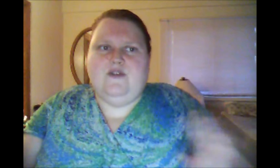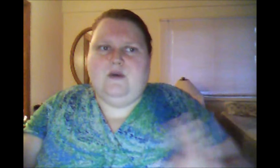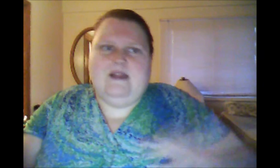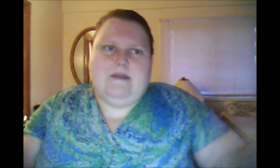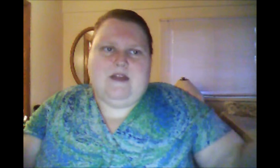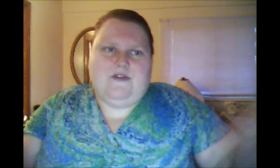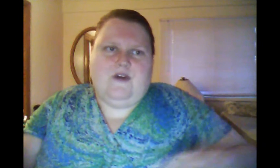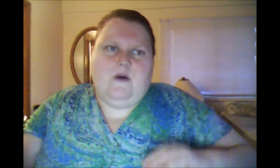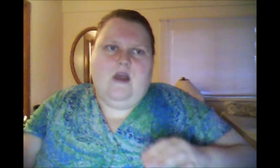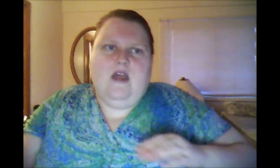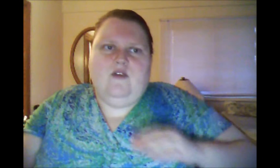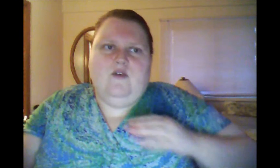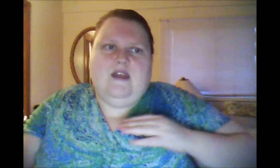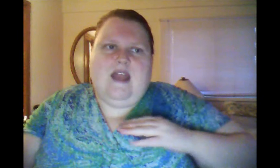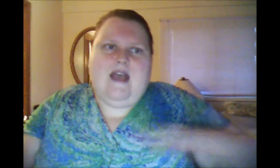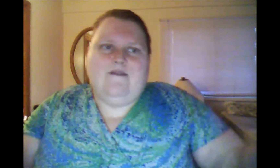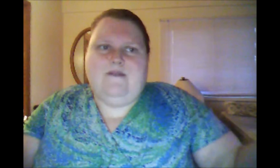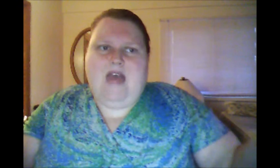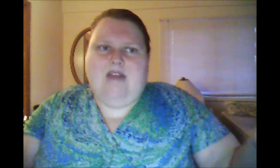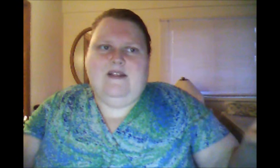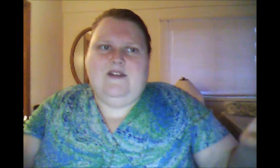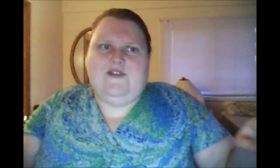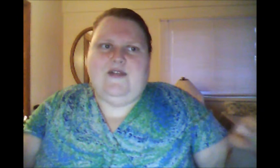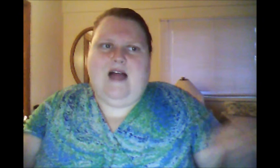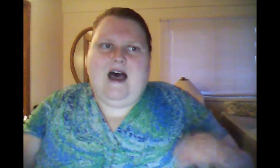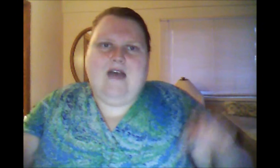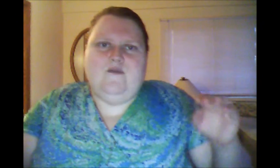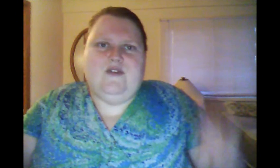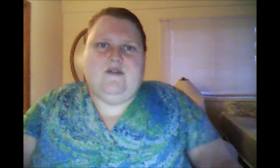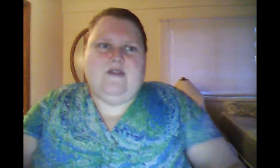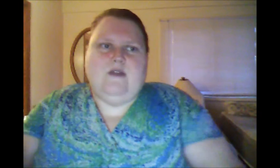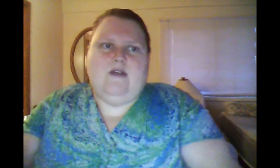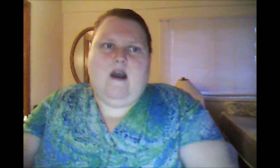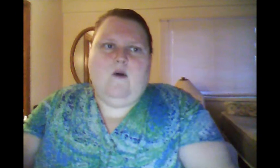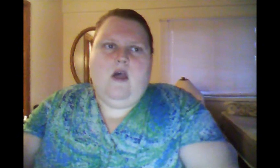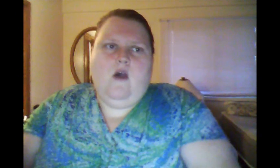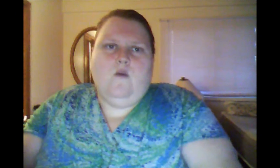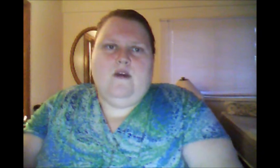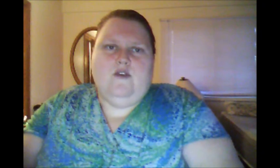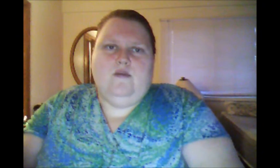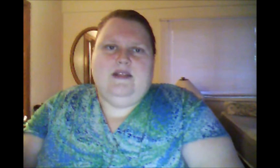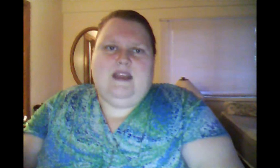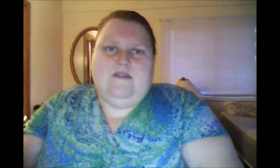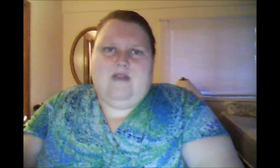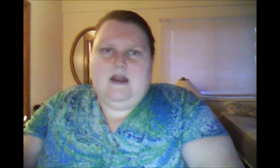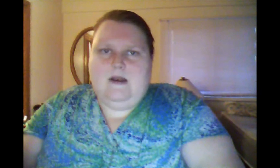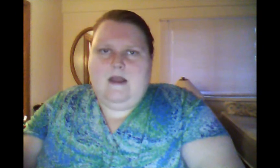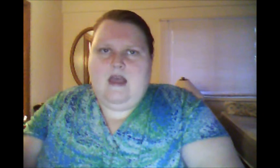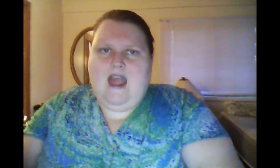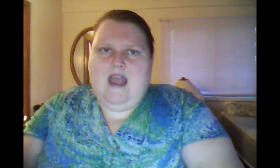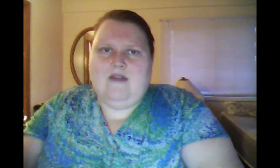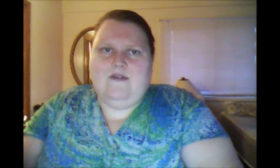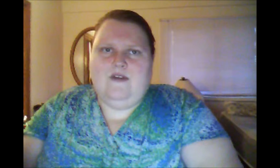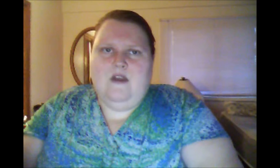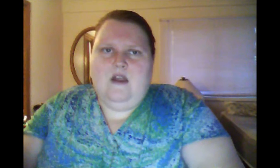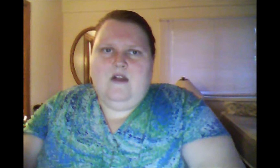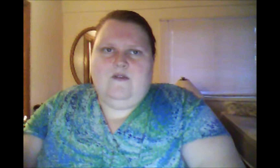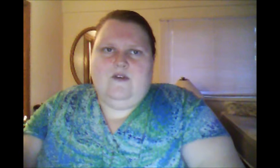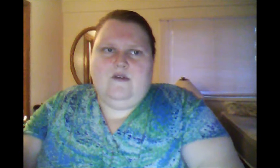no limit. So you can have endless lives to figure out what you believe in. And to